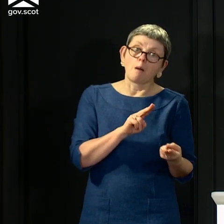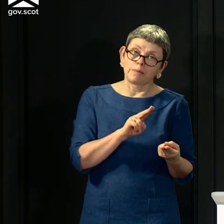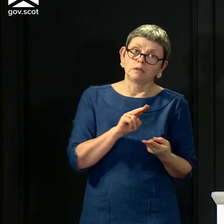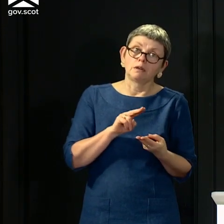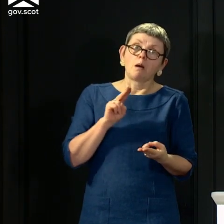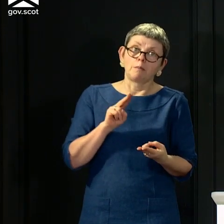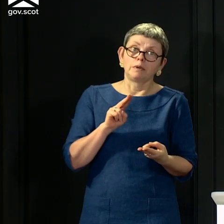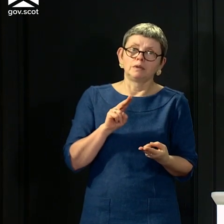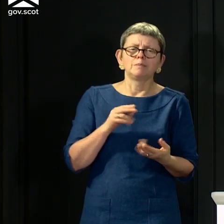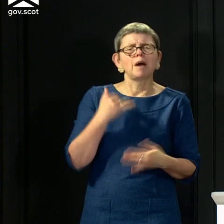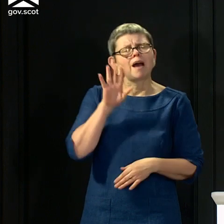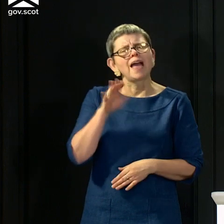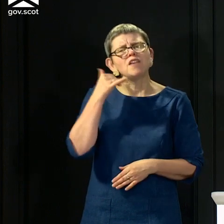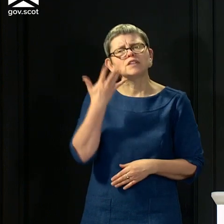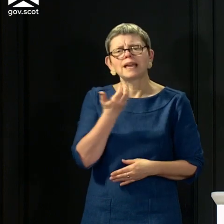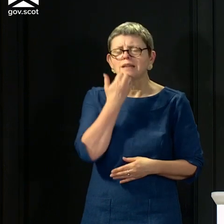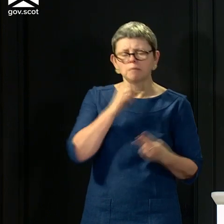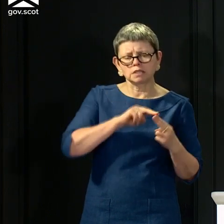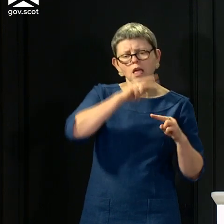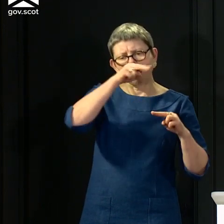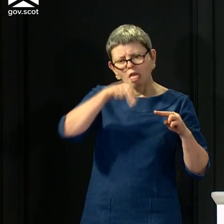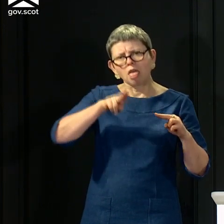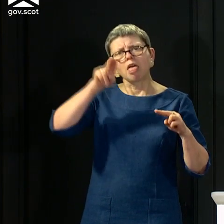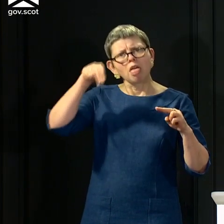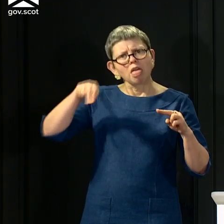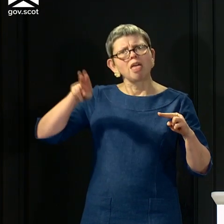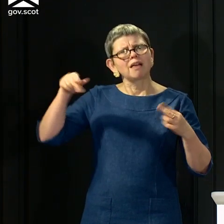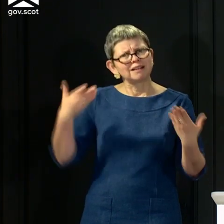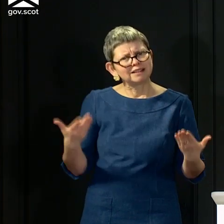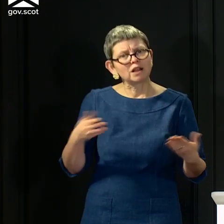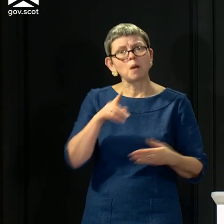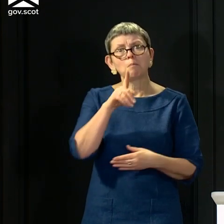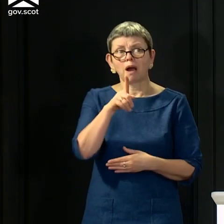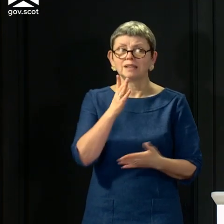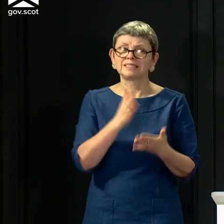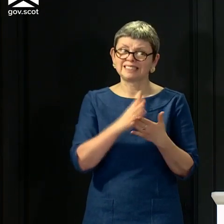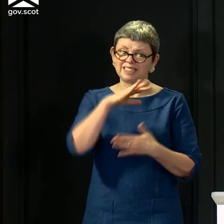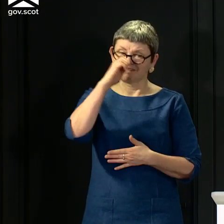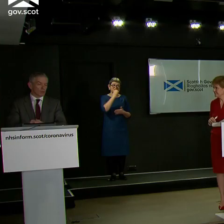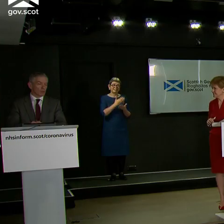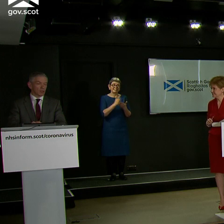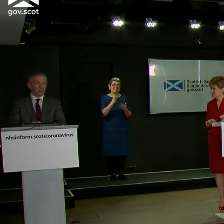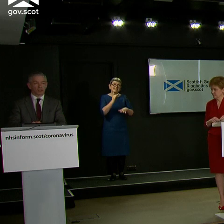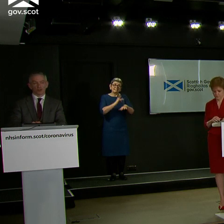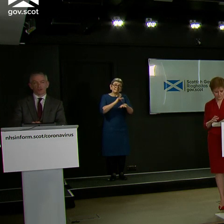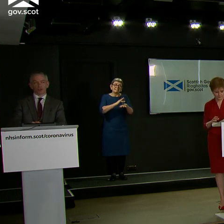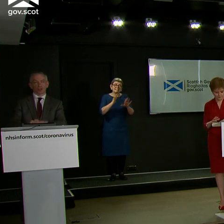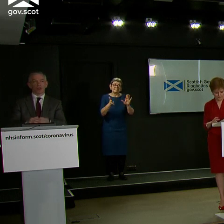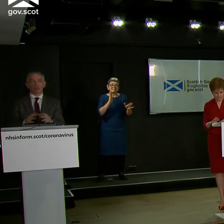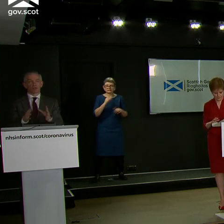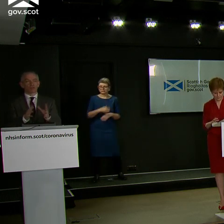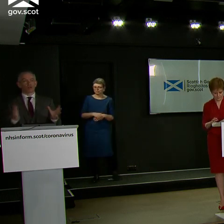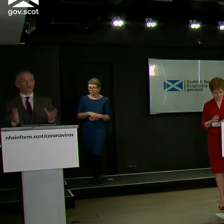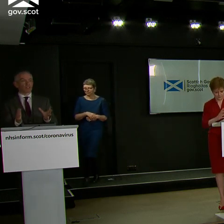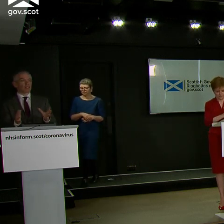said you'll have daily fluctuations, but they are a reminder that it's fragile and therefore we've got to keep at it. So